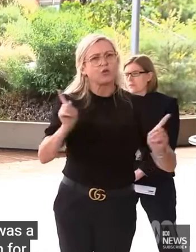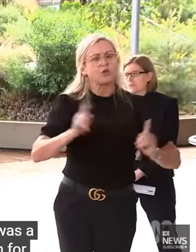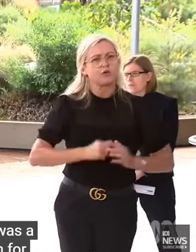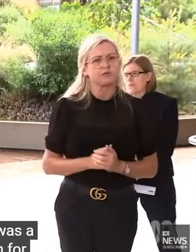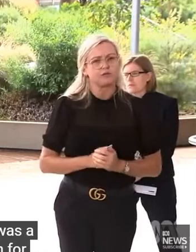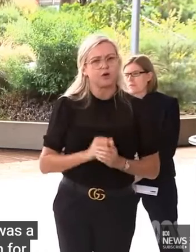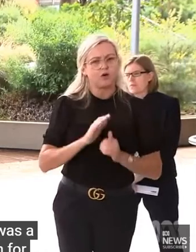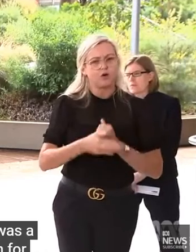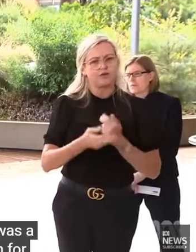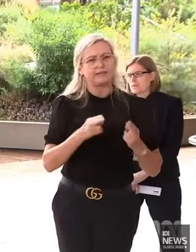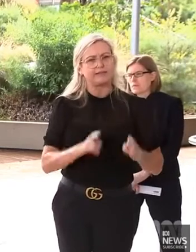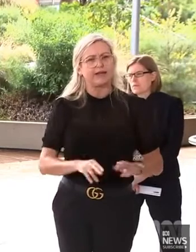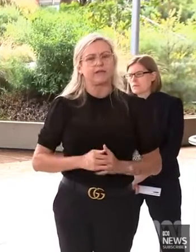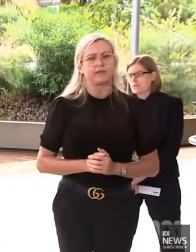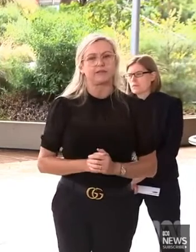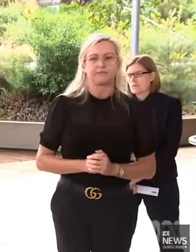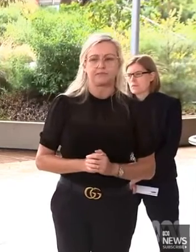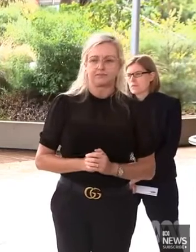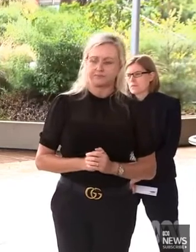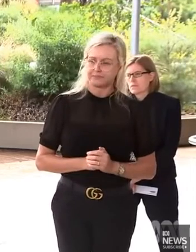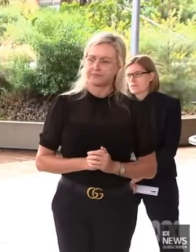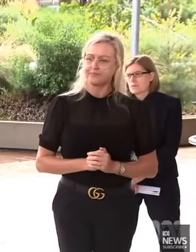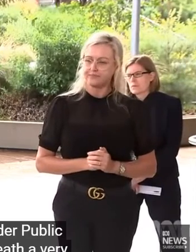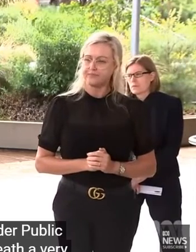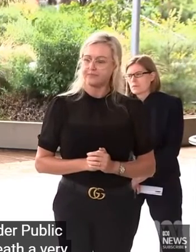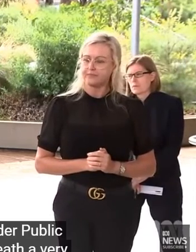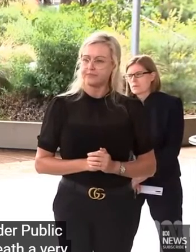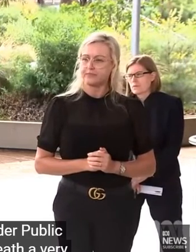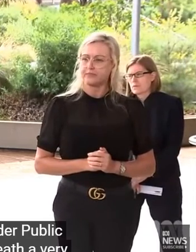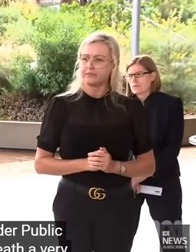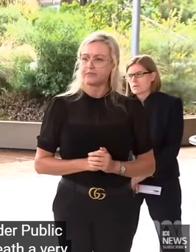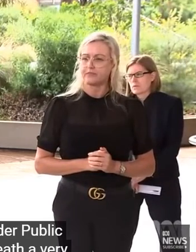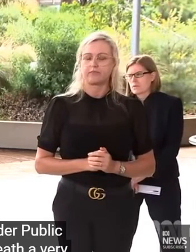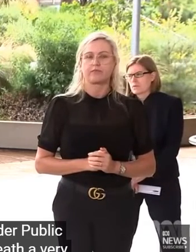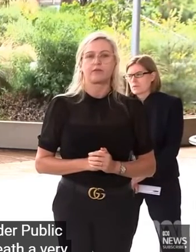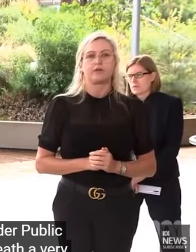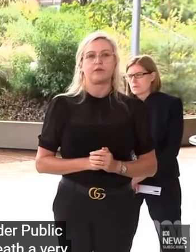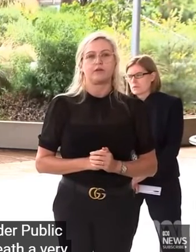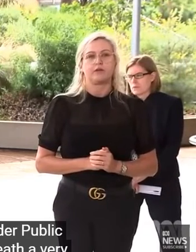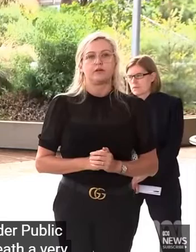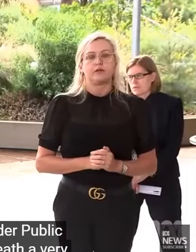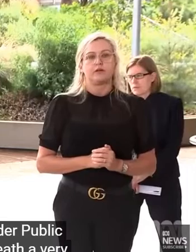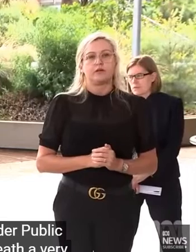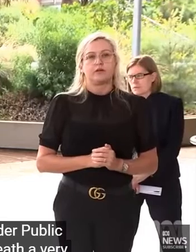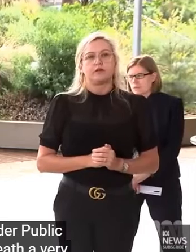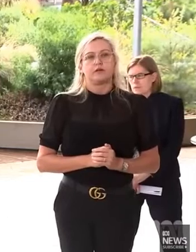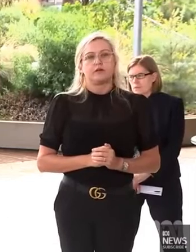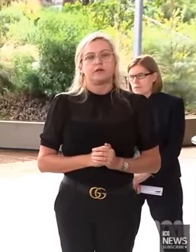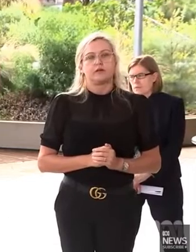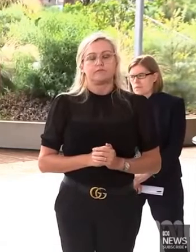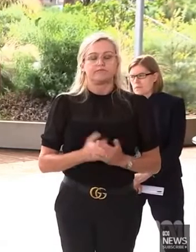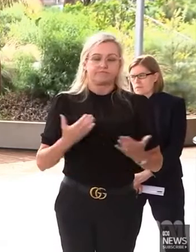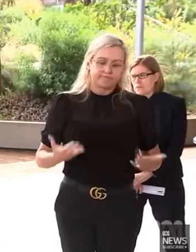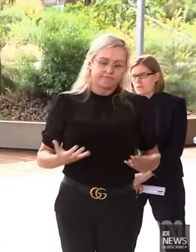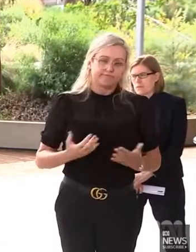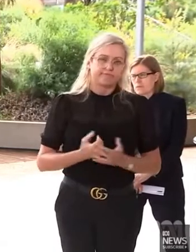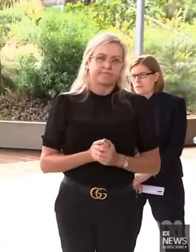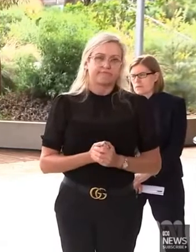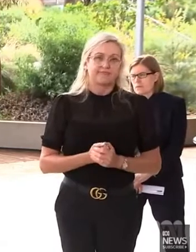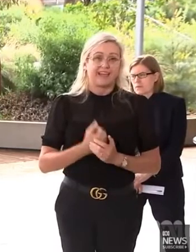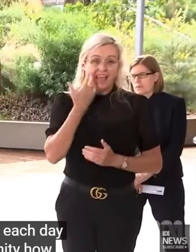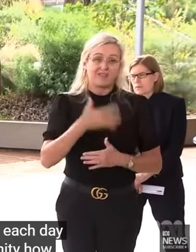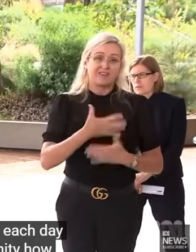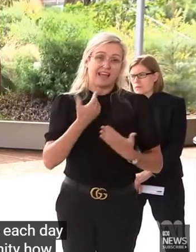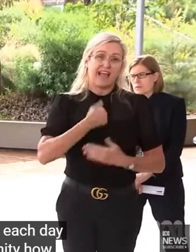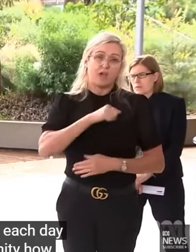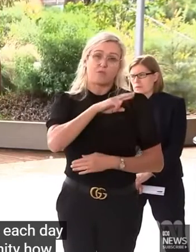Chant, and the broader public health team. The death... The very sad duty that we have each